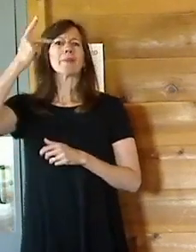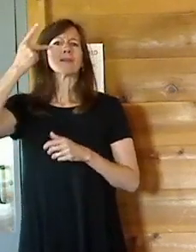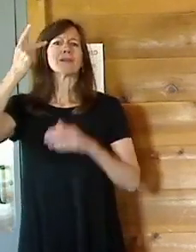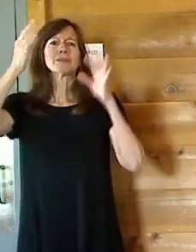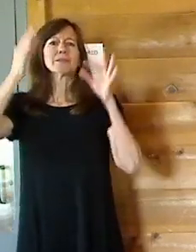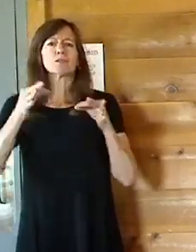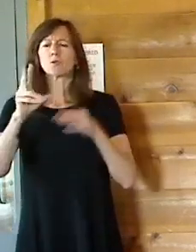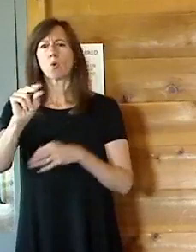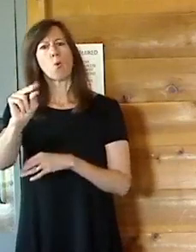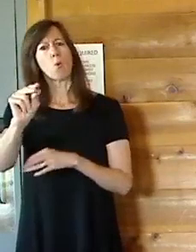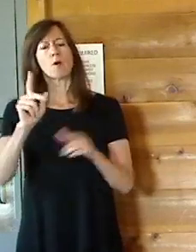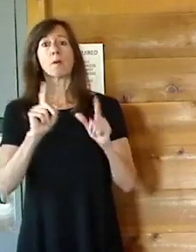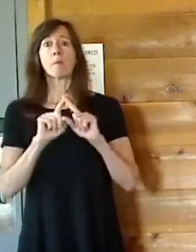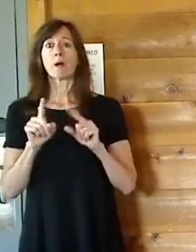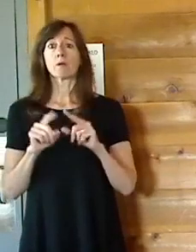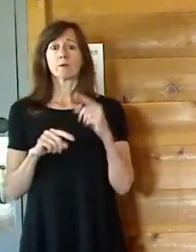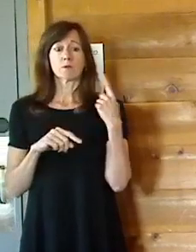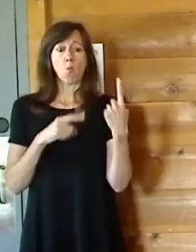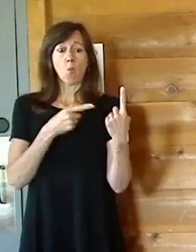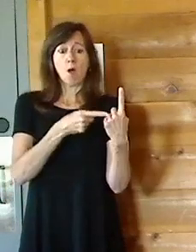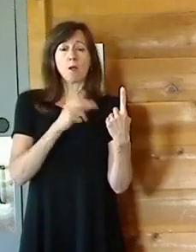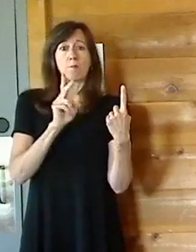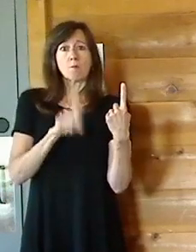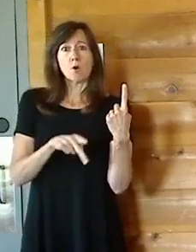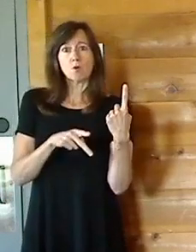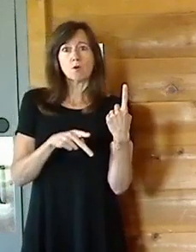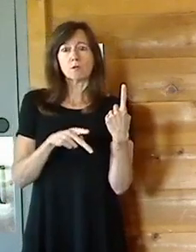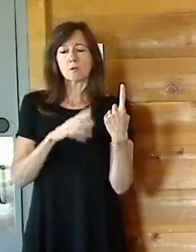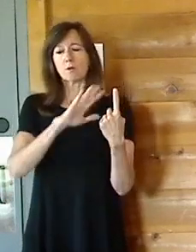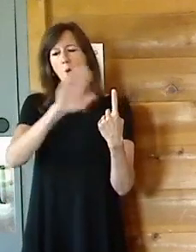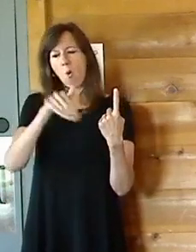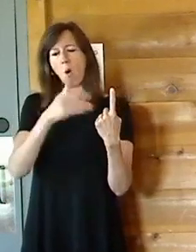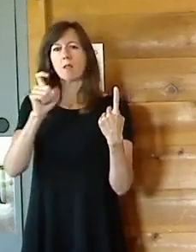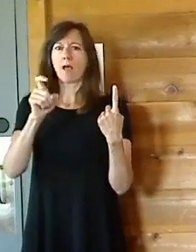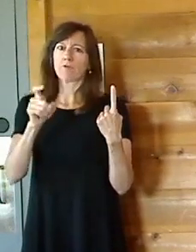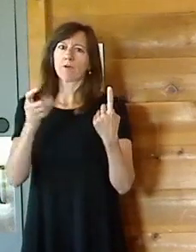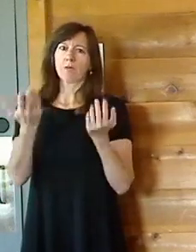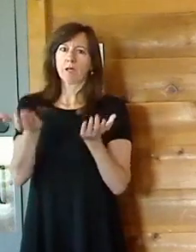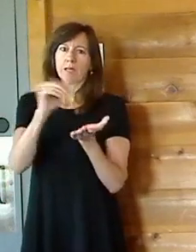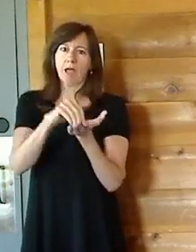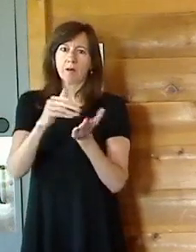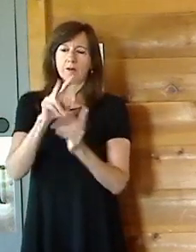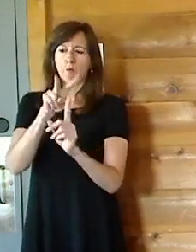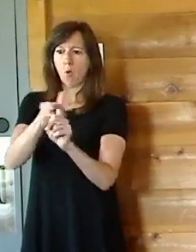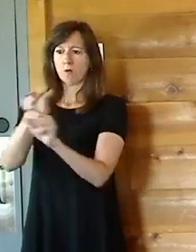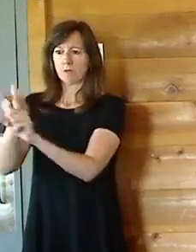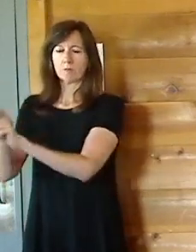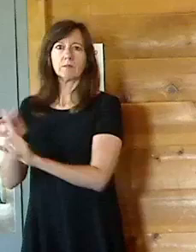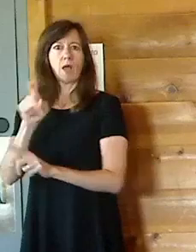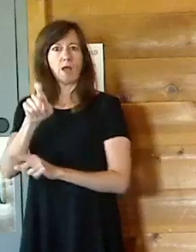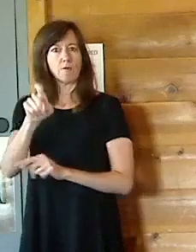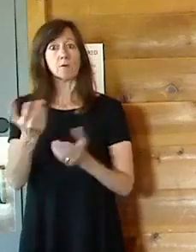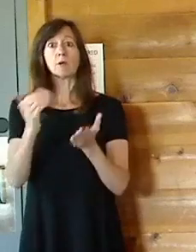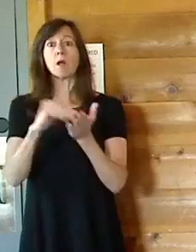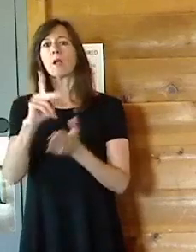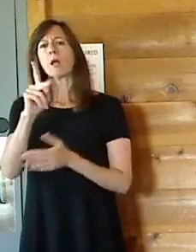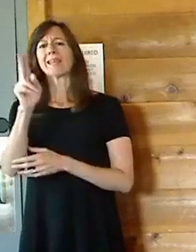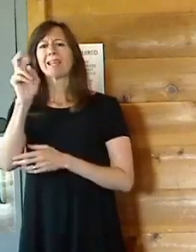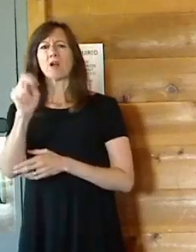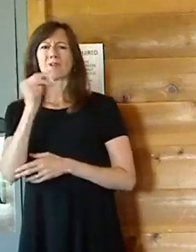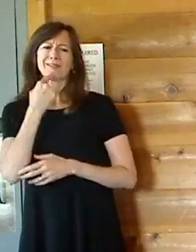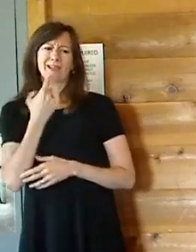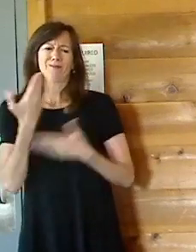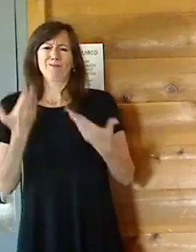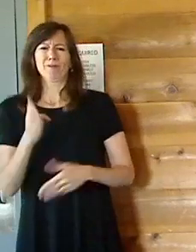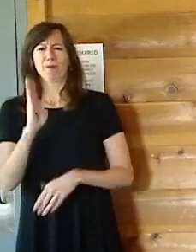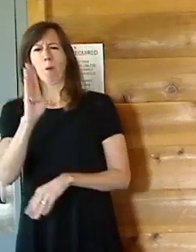fact, all but the one individual can be reappointed. Karen asked or said something that ends with, this is bogus, but says, so